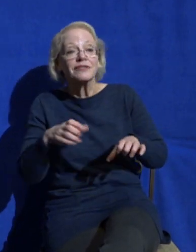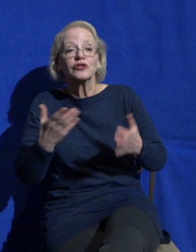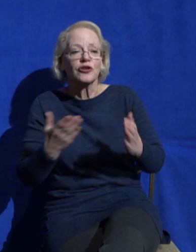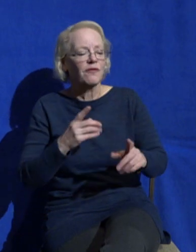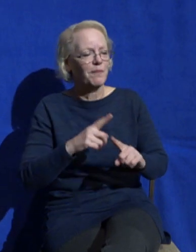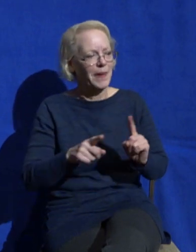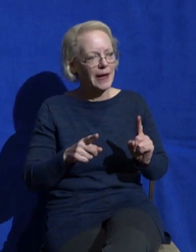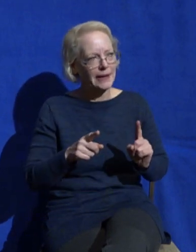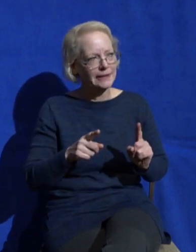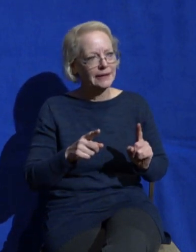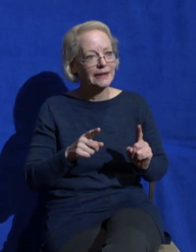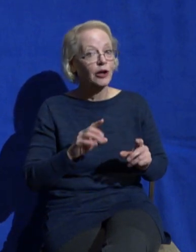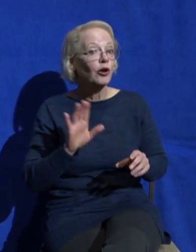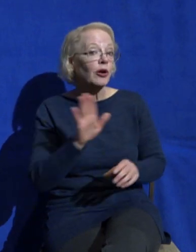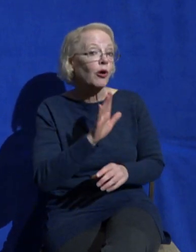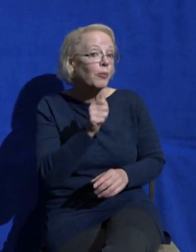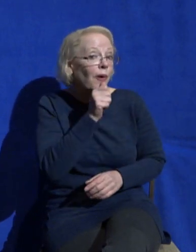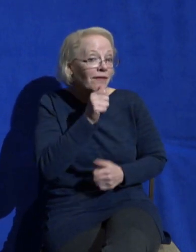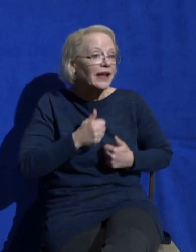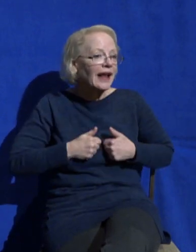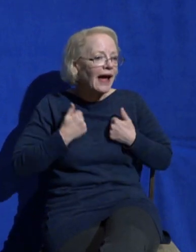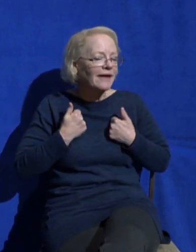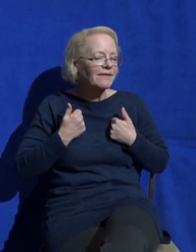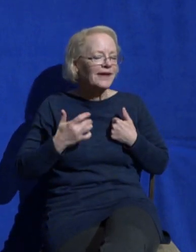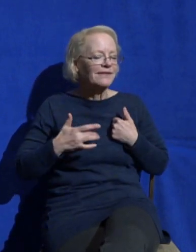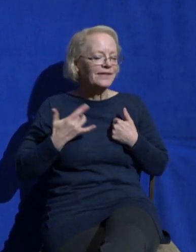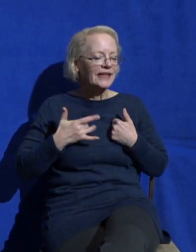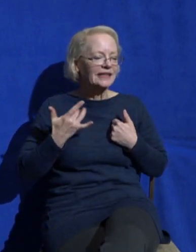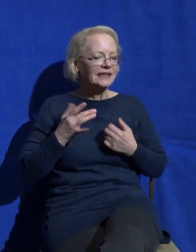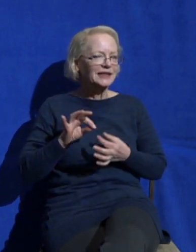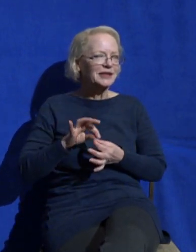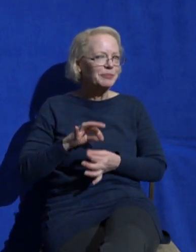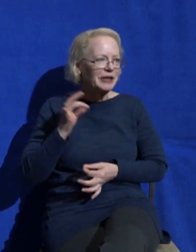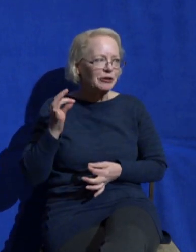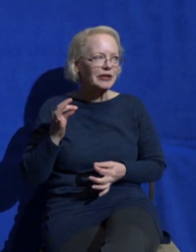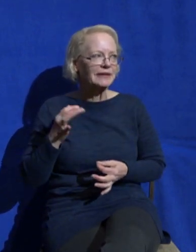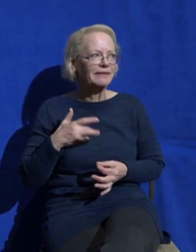will begin to feel spiritually and emotionally distant from God.